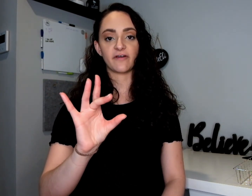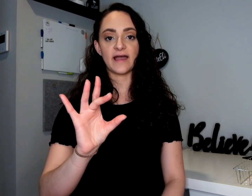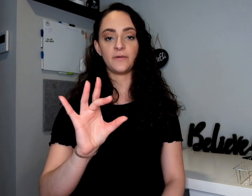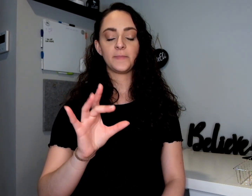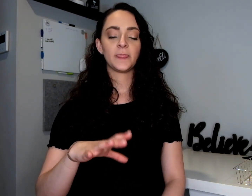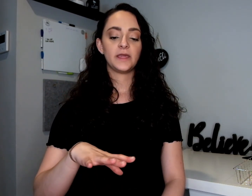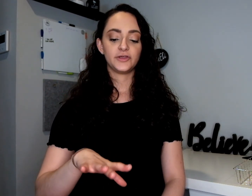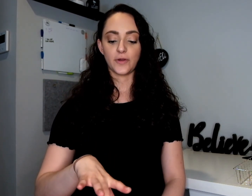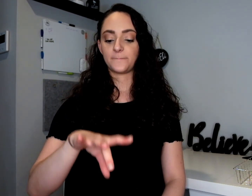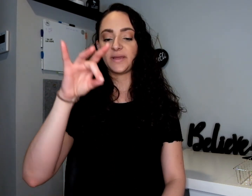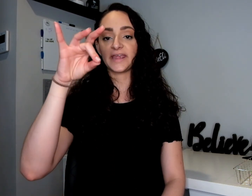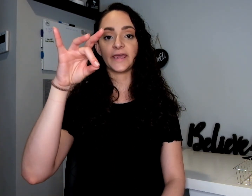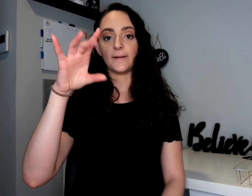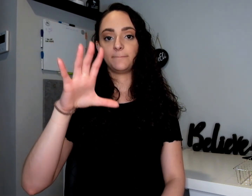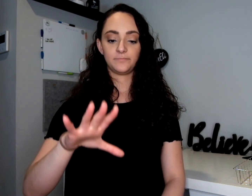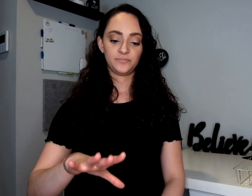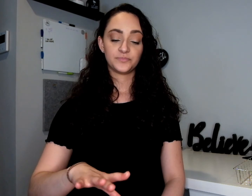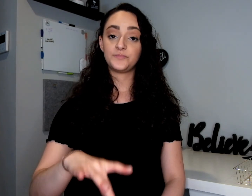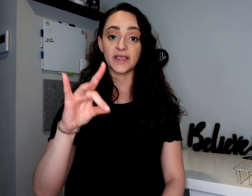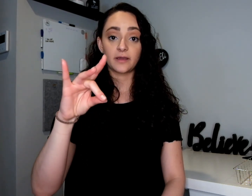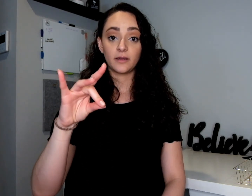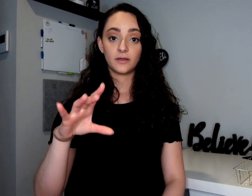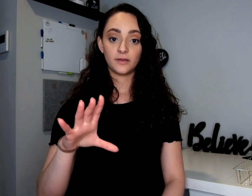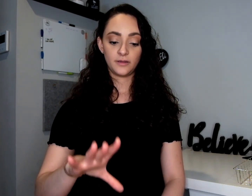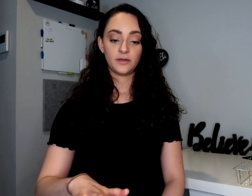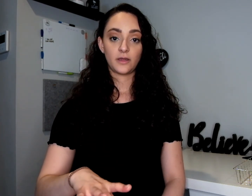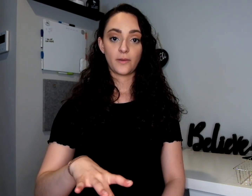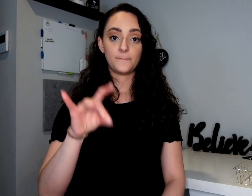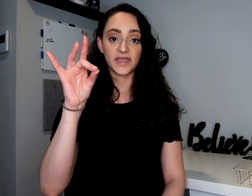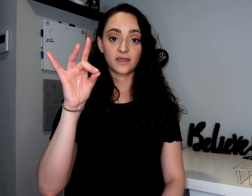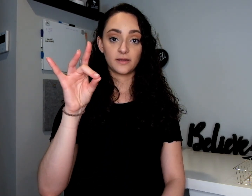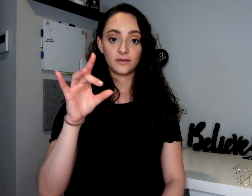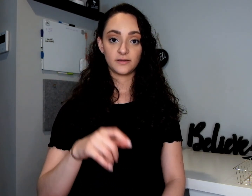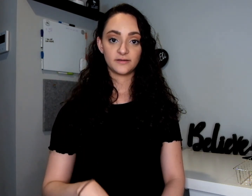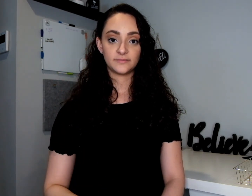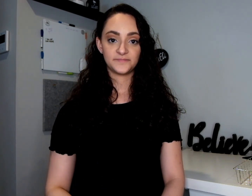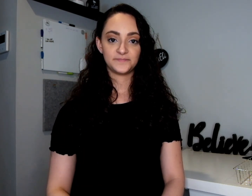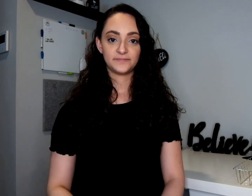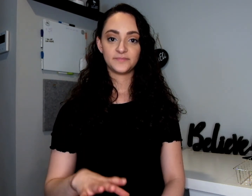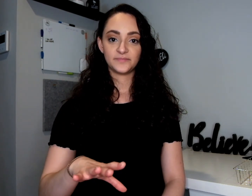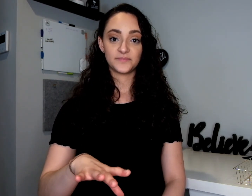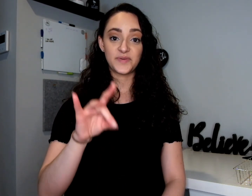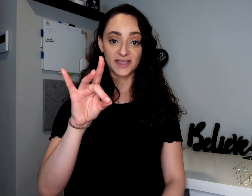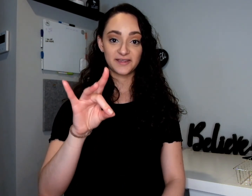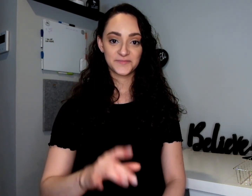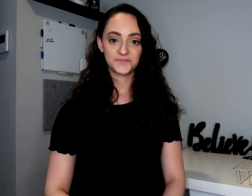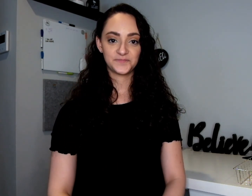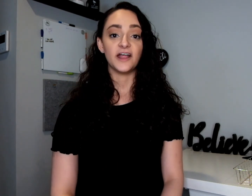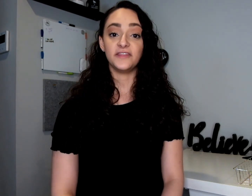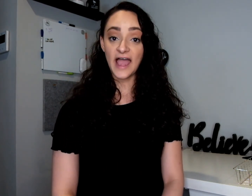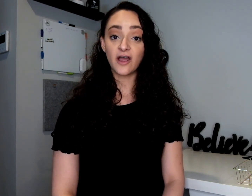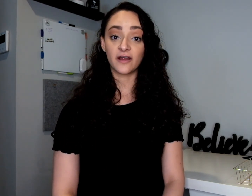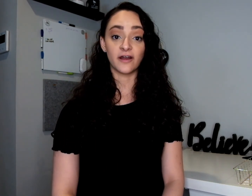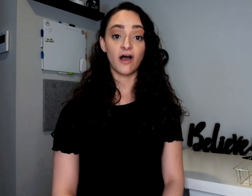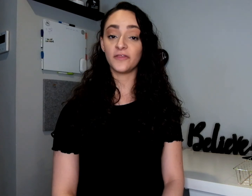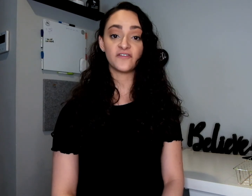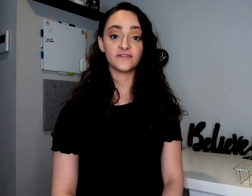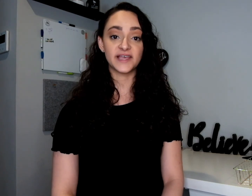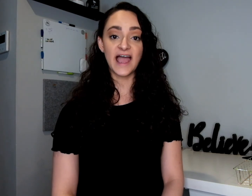out. You're picking it up. Pick. Pick. Pick. And that are all the verbs I have